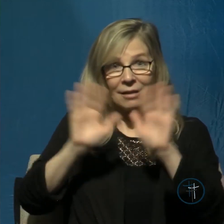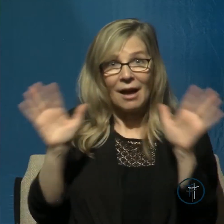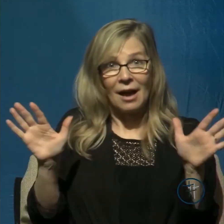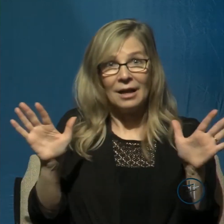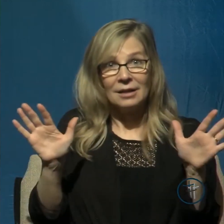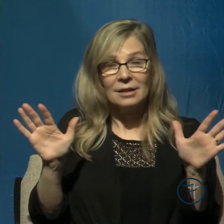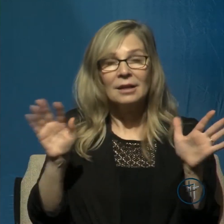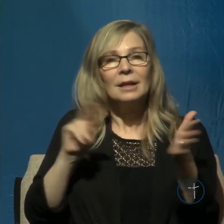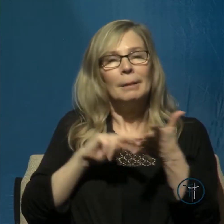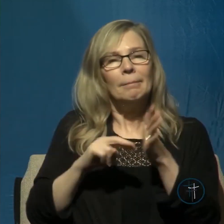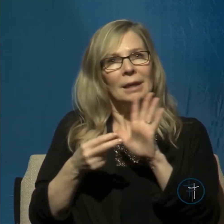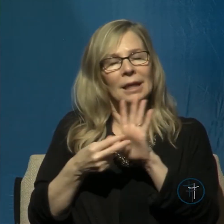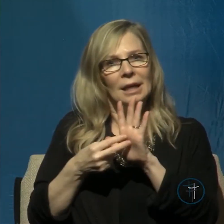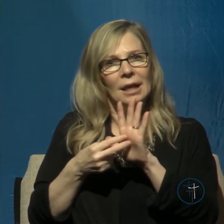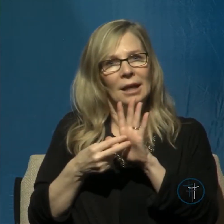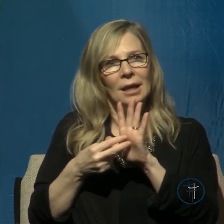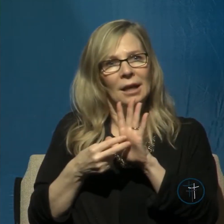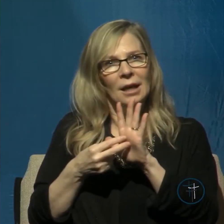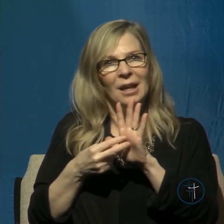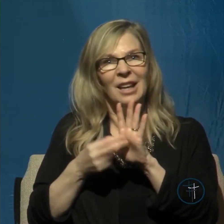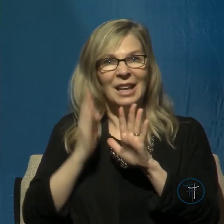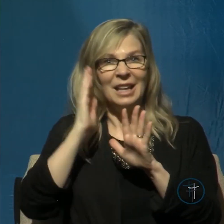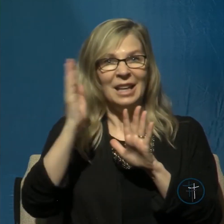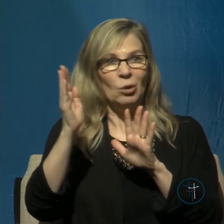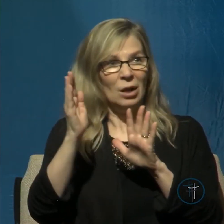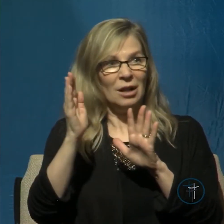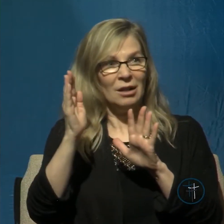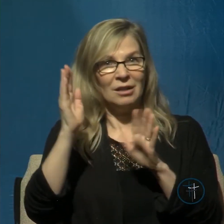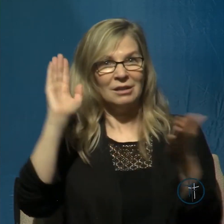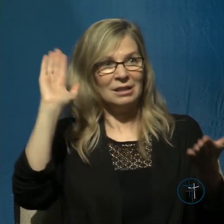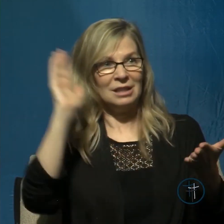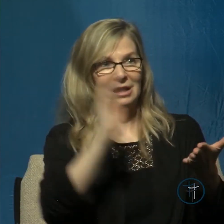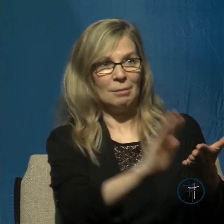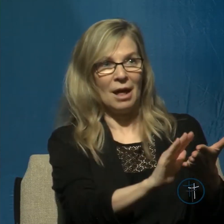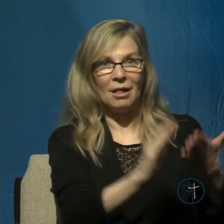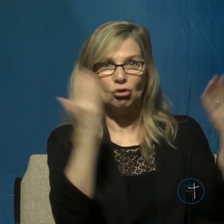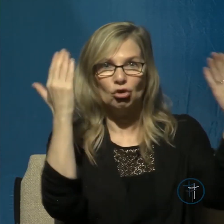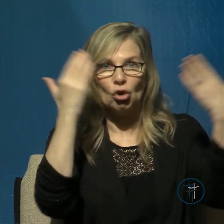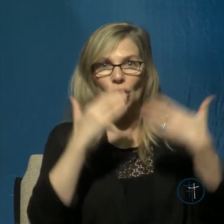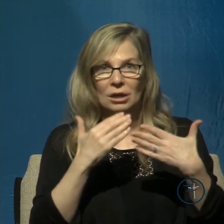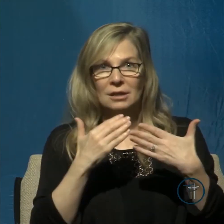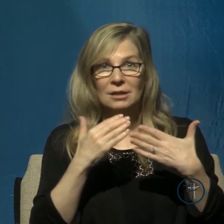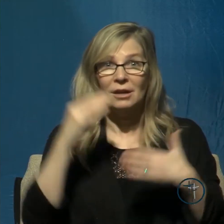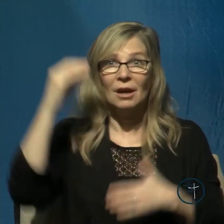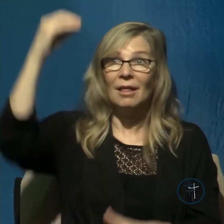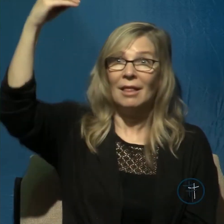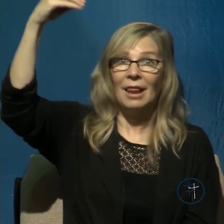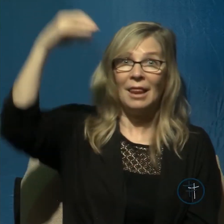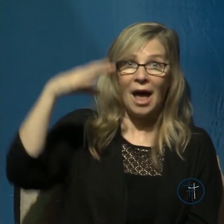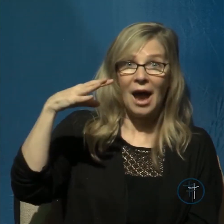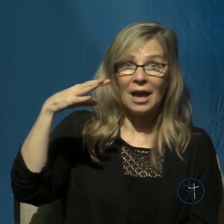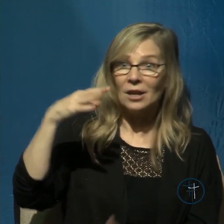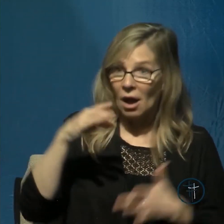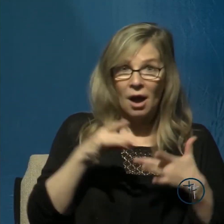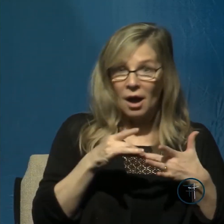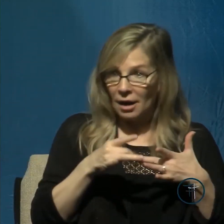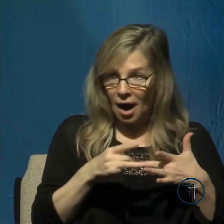that he dispels darkness by guiding him guiding him, directing him.